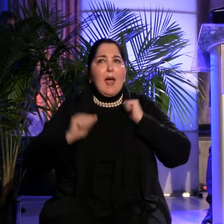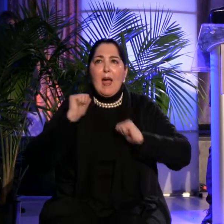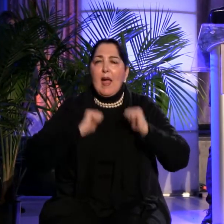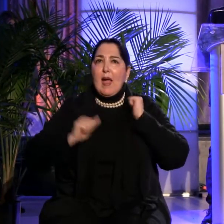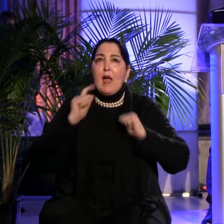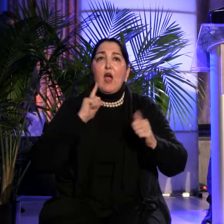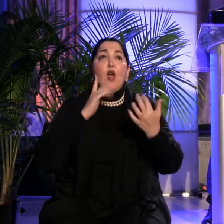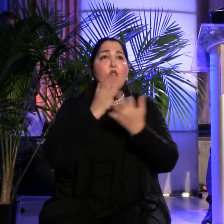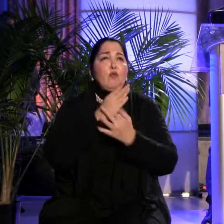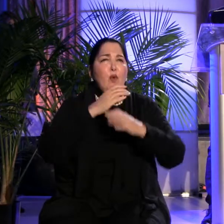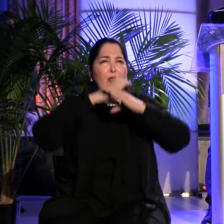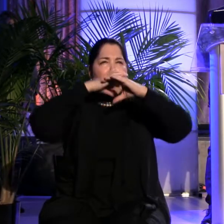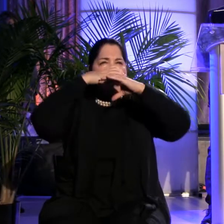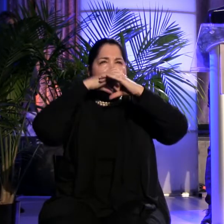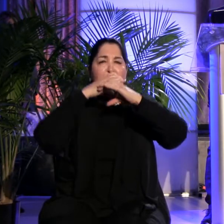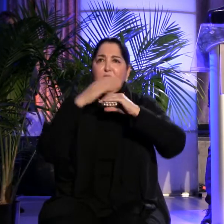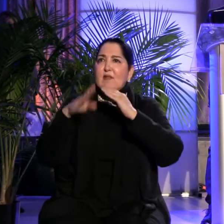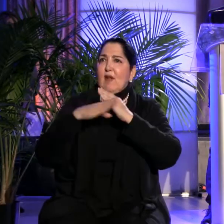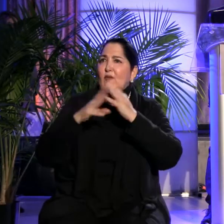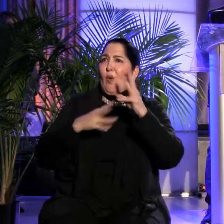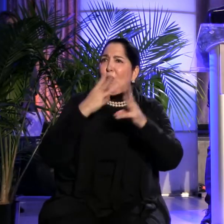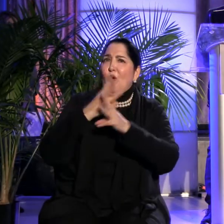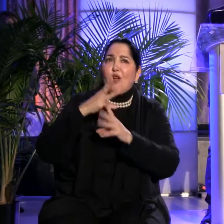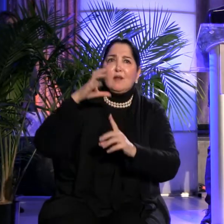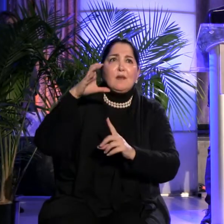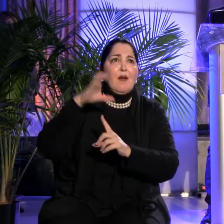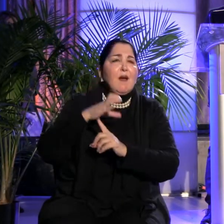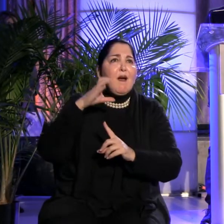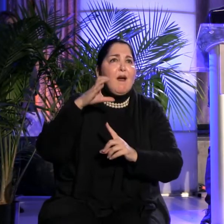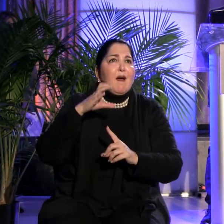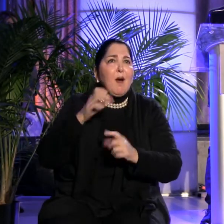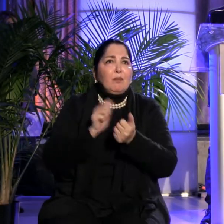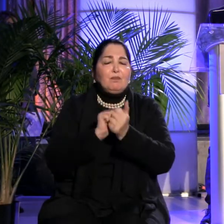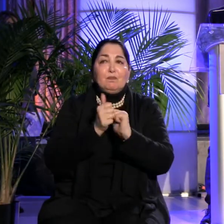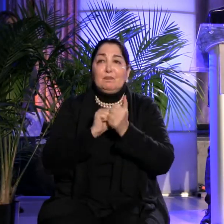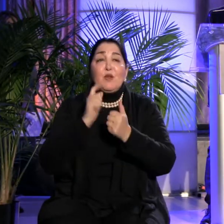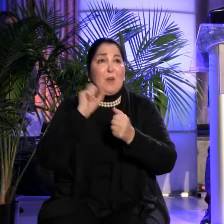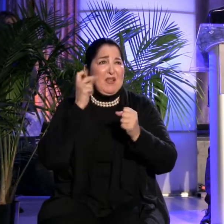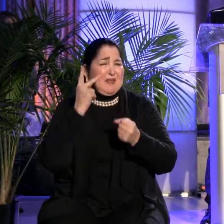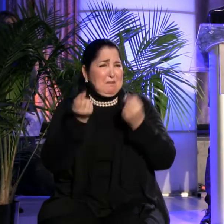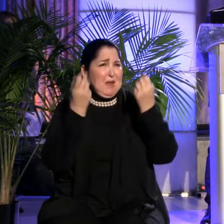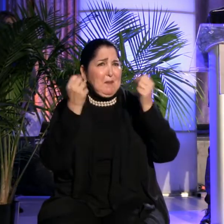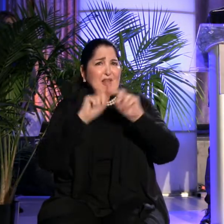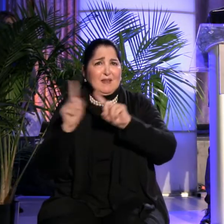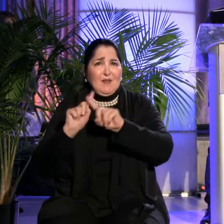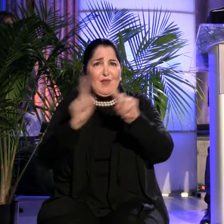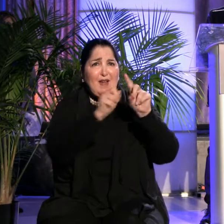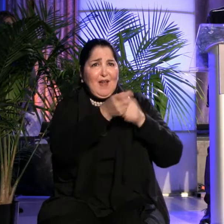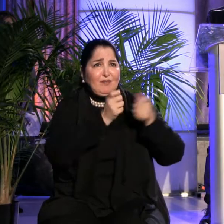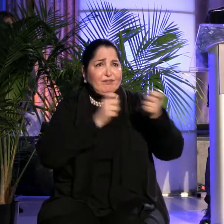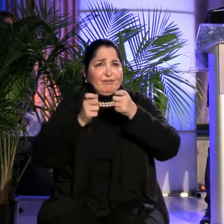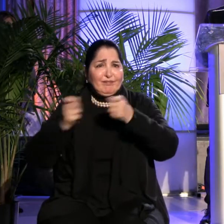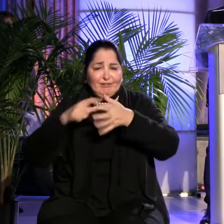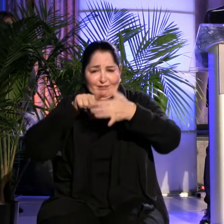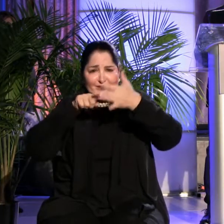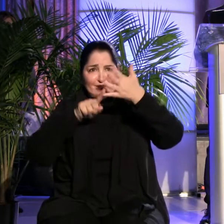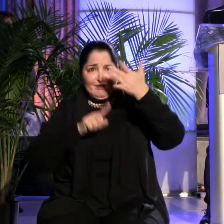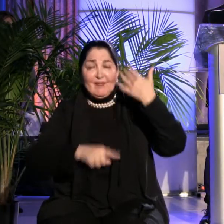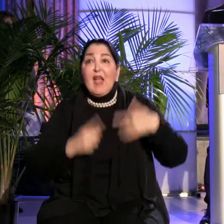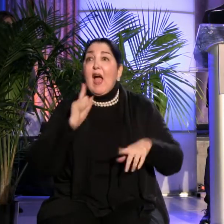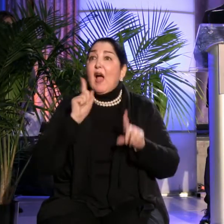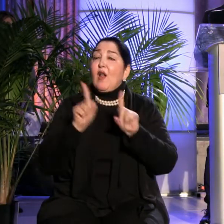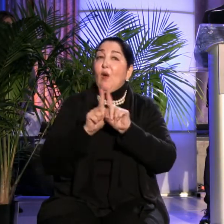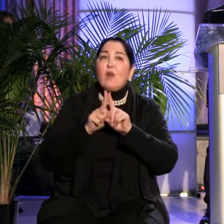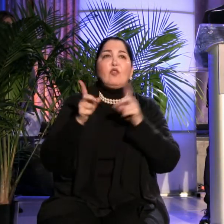Yes, as you can see, he is certainly a multi-tasker while at the same time serving as director of programming